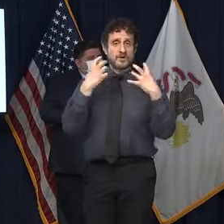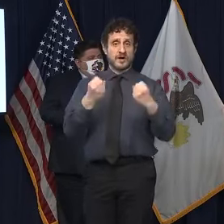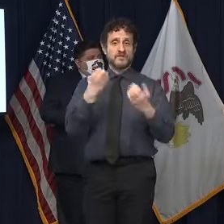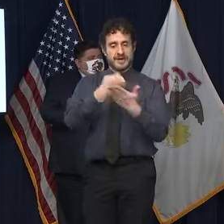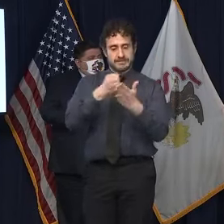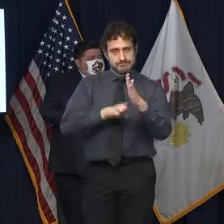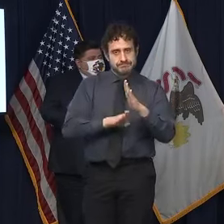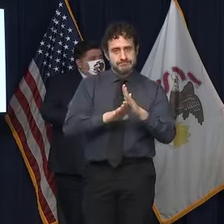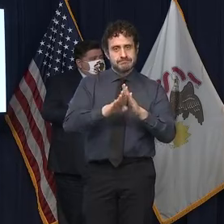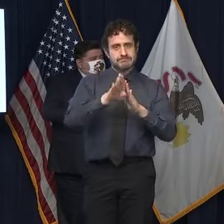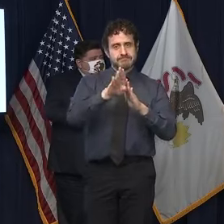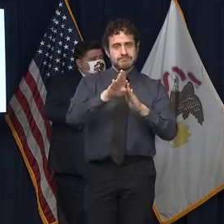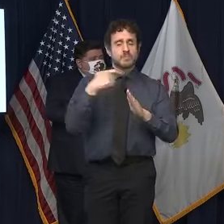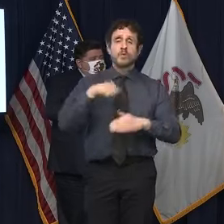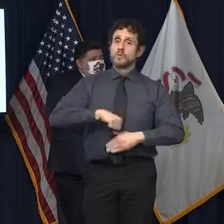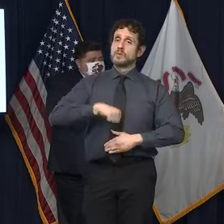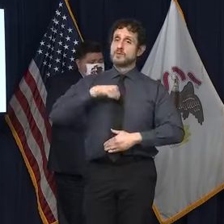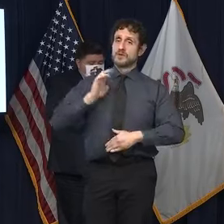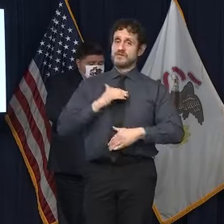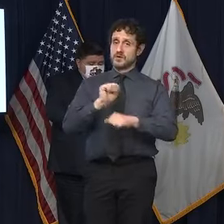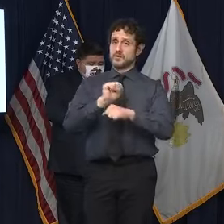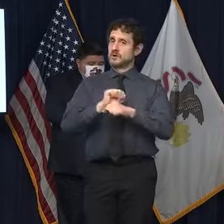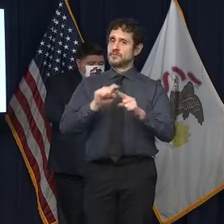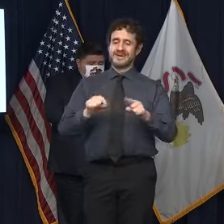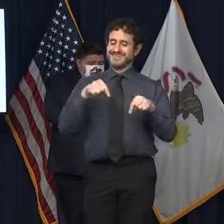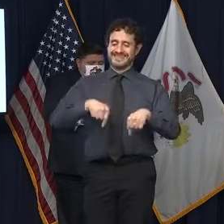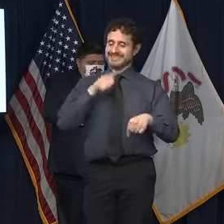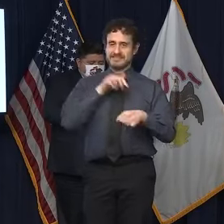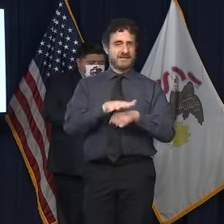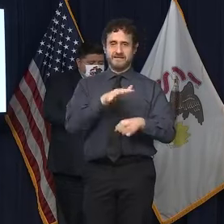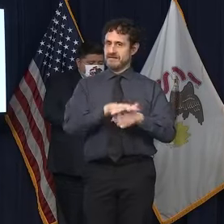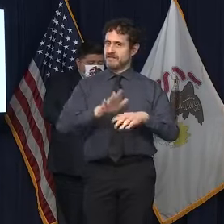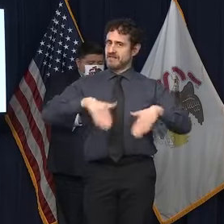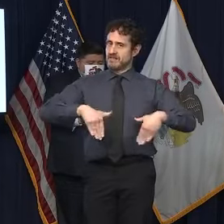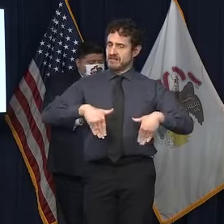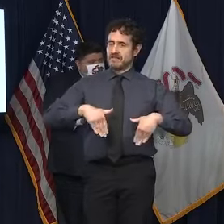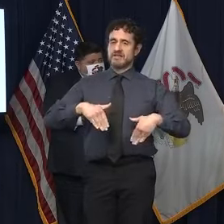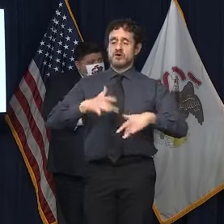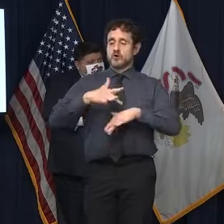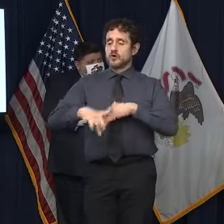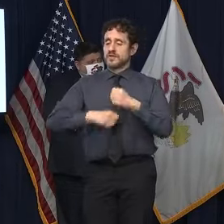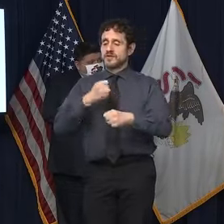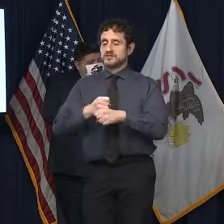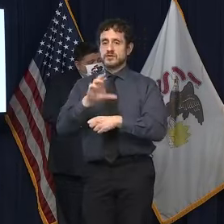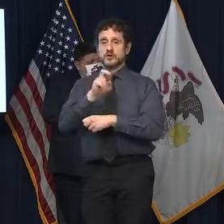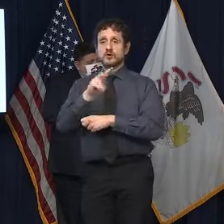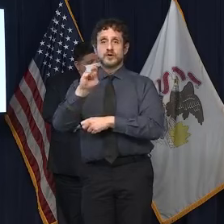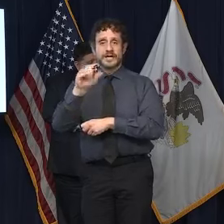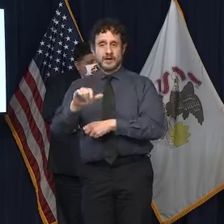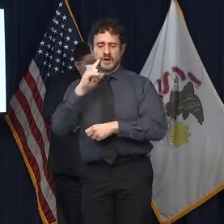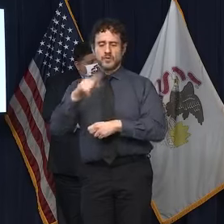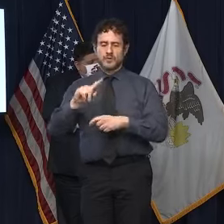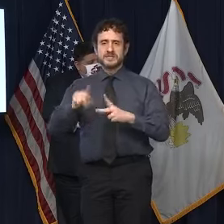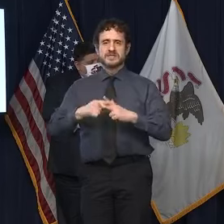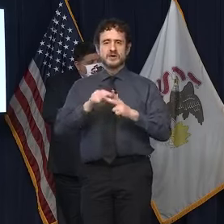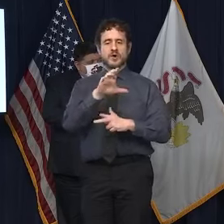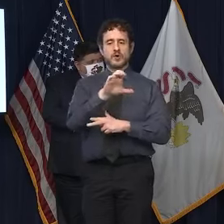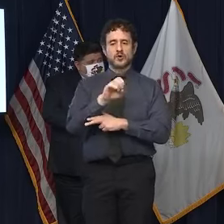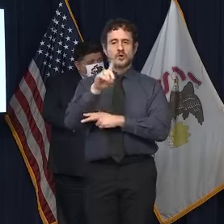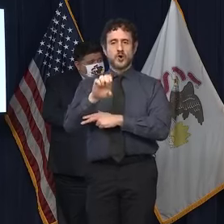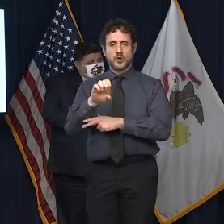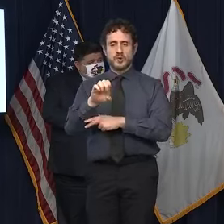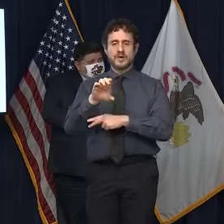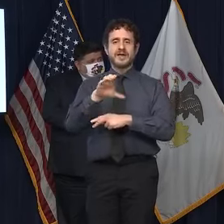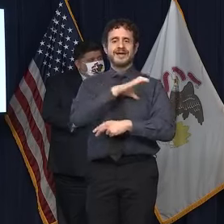of these efforts, we know this will not be enough. That's why earlier this year, Cook County launched CODE, Council on Digital Equity,